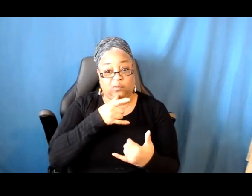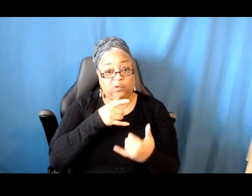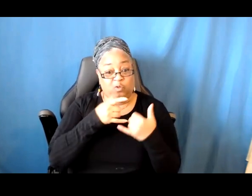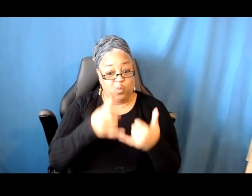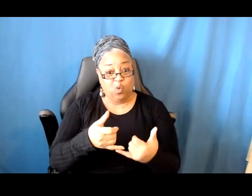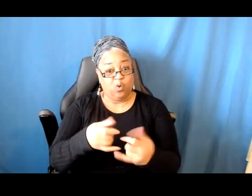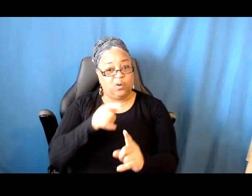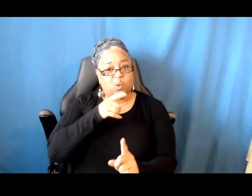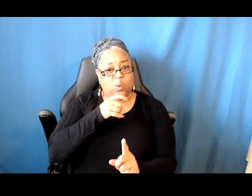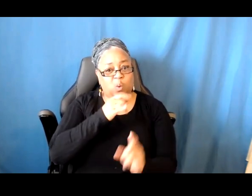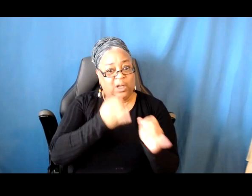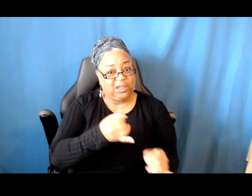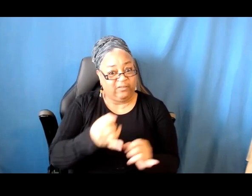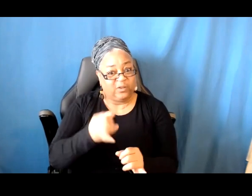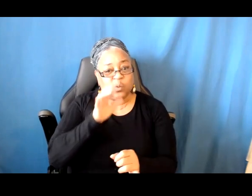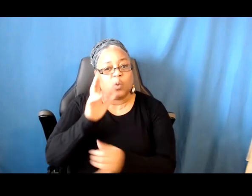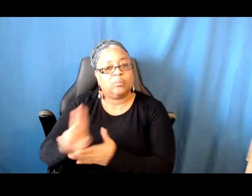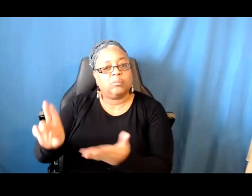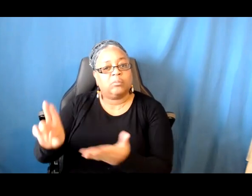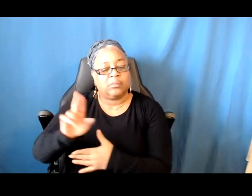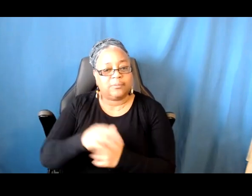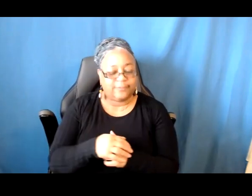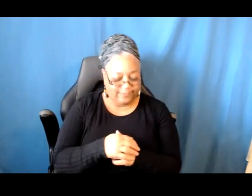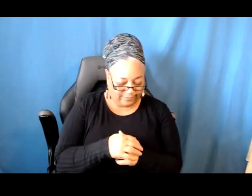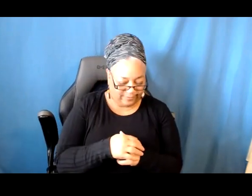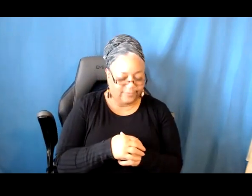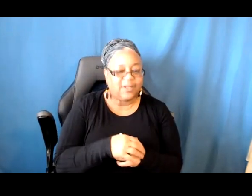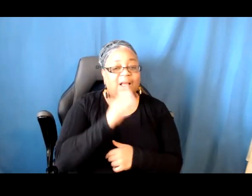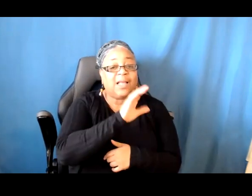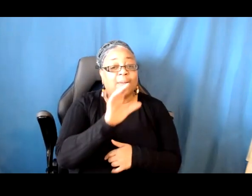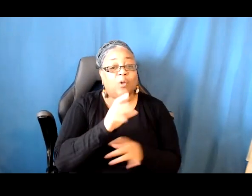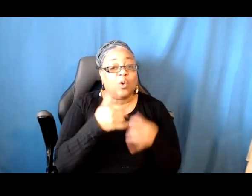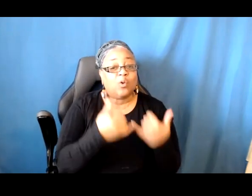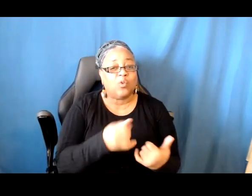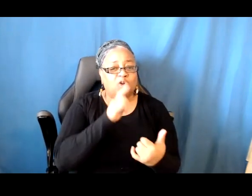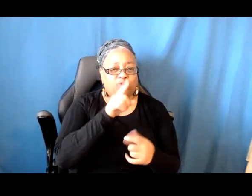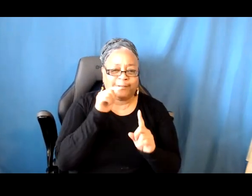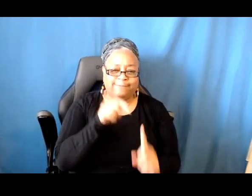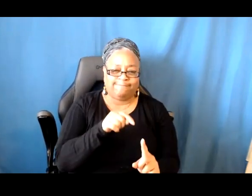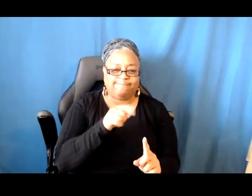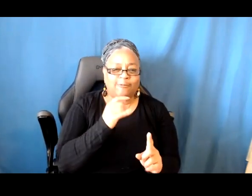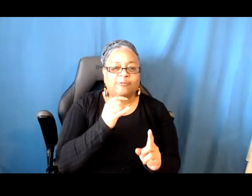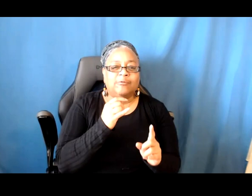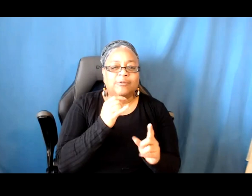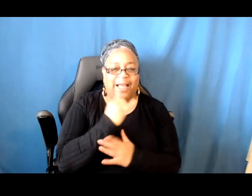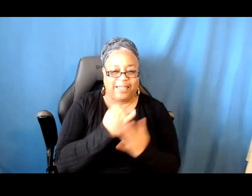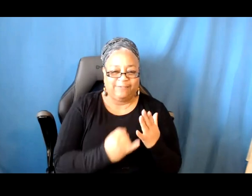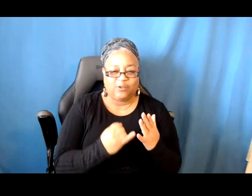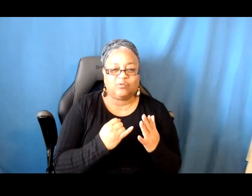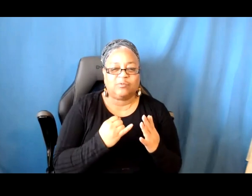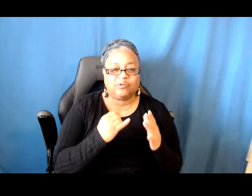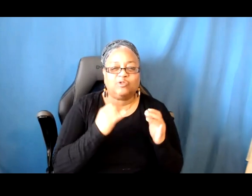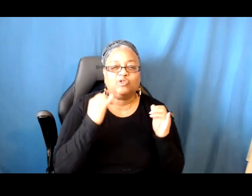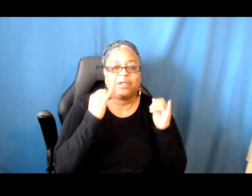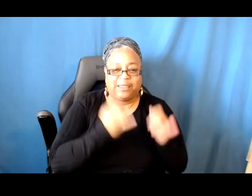really geared for individual artists or artists who are working as collaboratives. So you would not be applying on